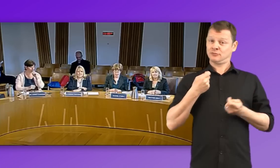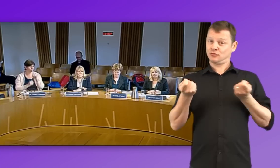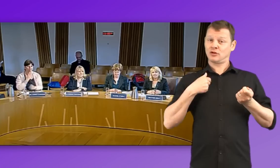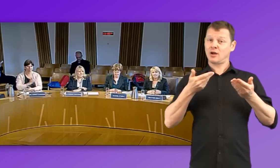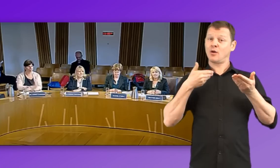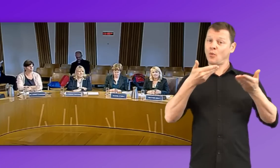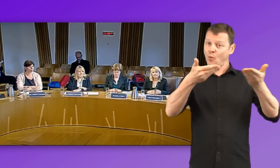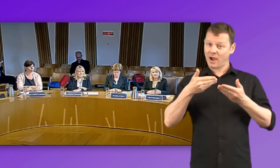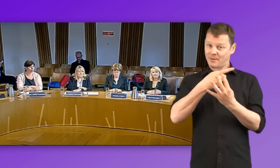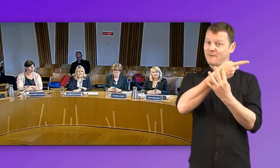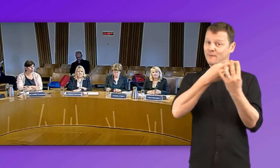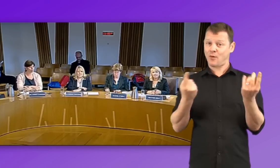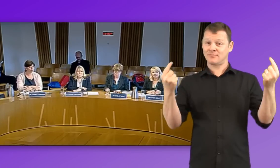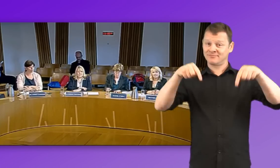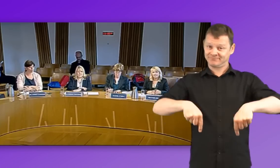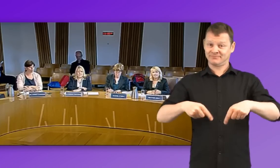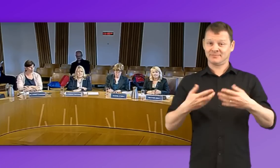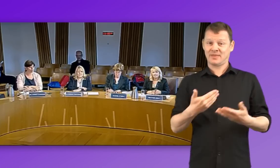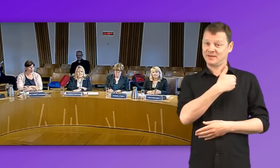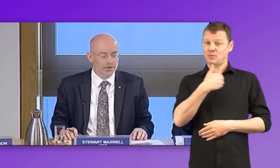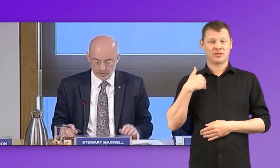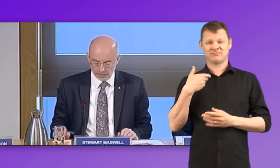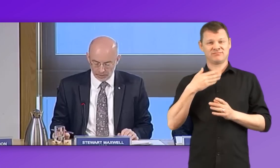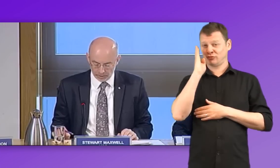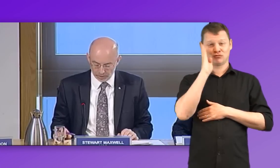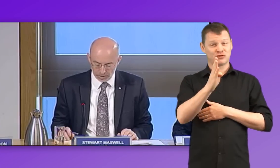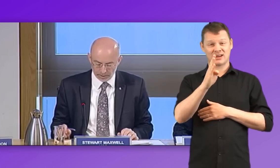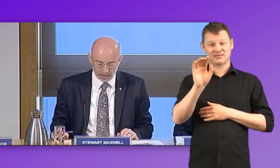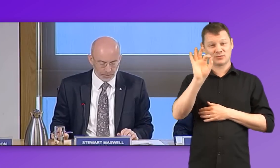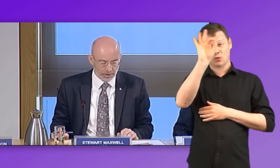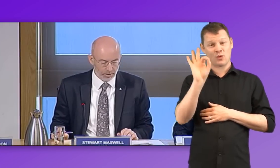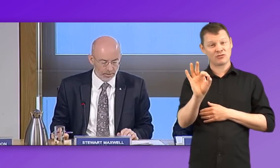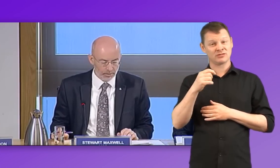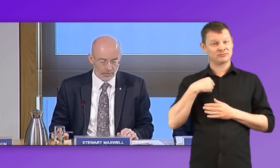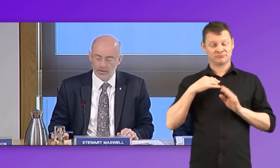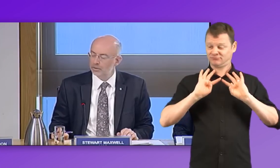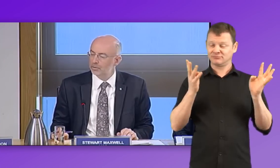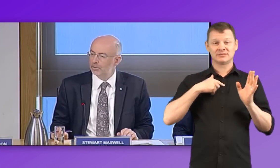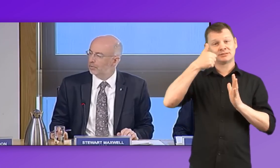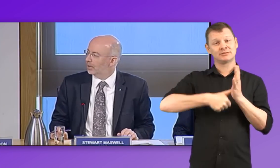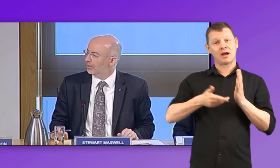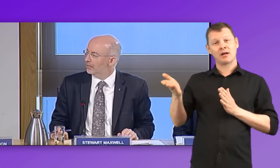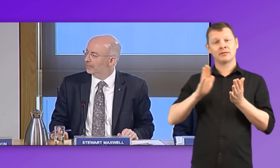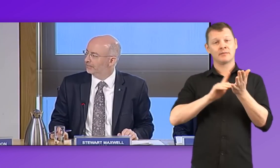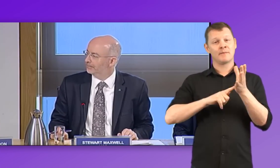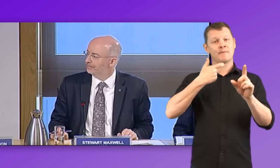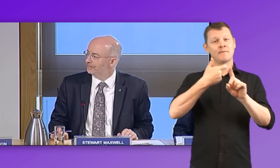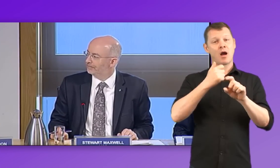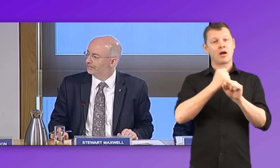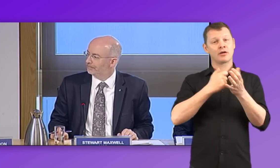for attending? We are just going to go straight to questions, and can I begin the questions with Mark Griffin? I